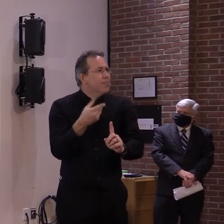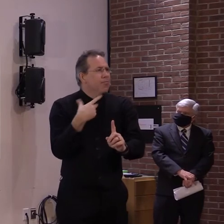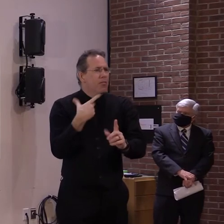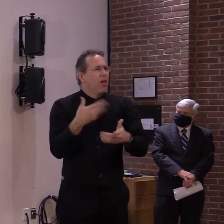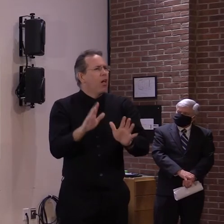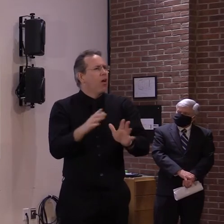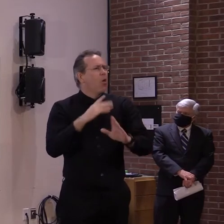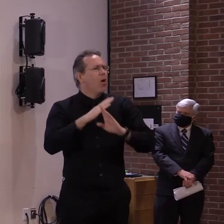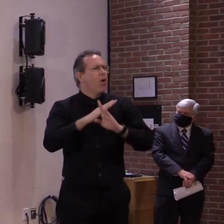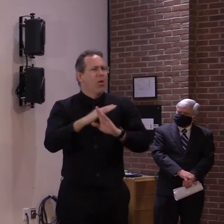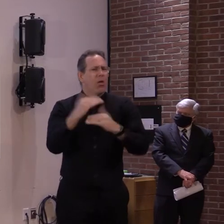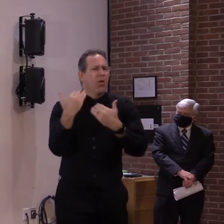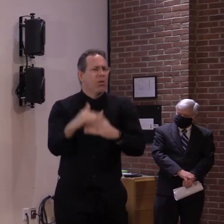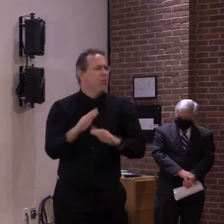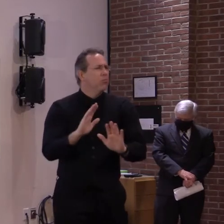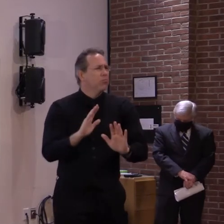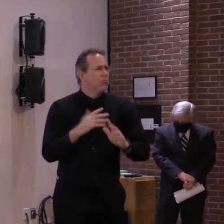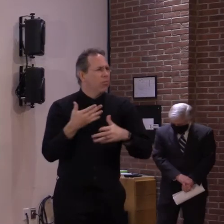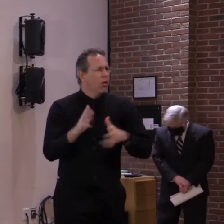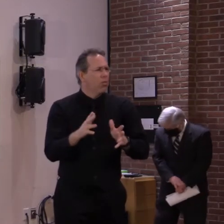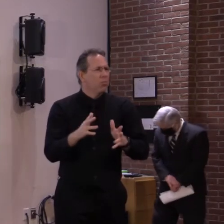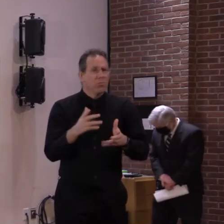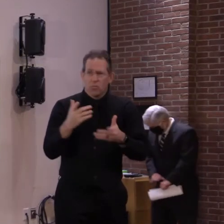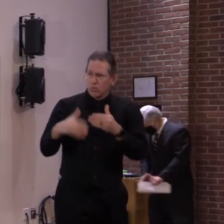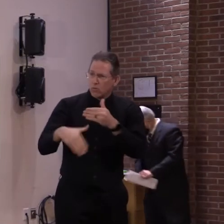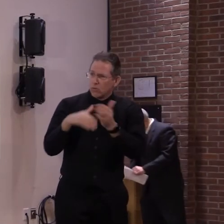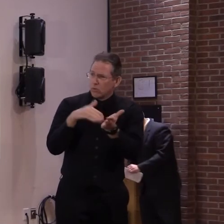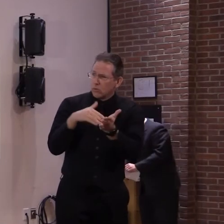Dr. Levine to comment further on that.